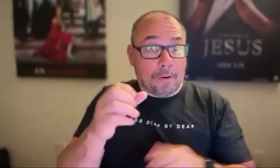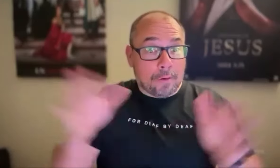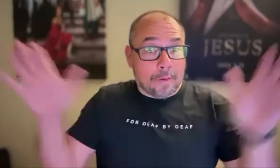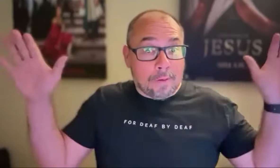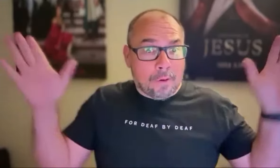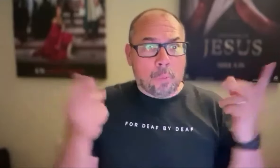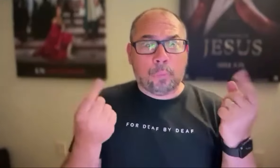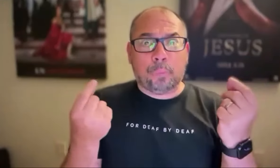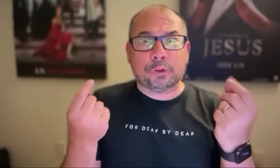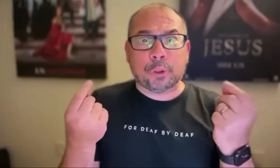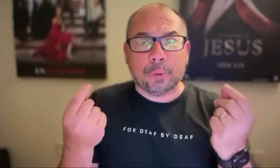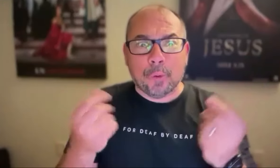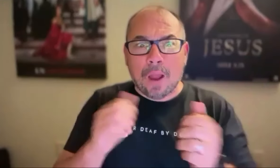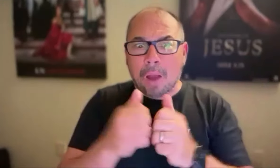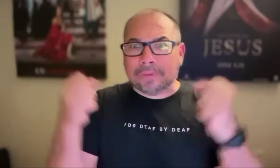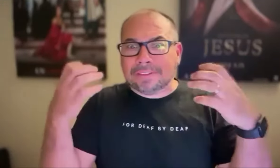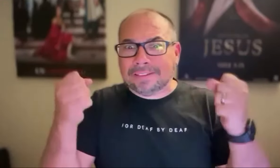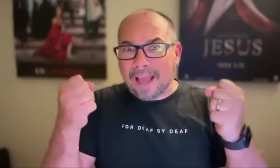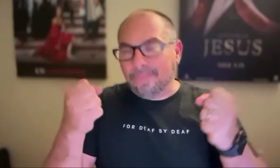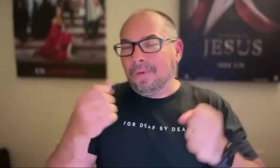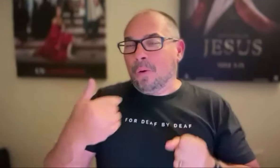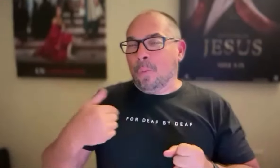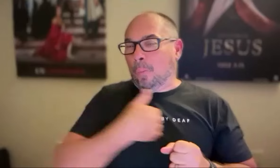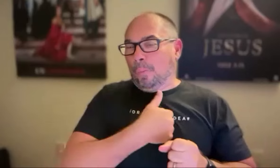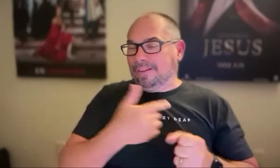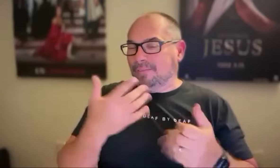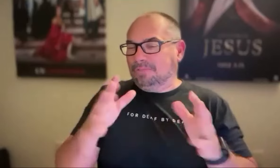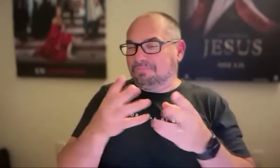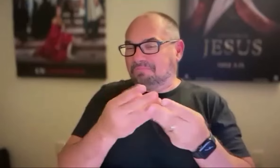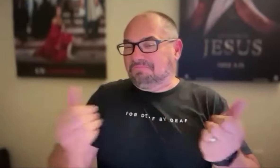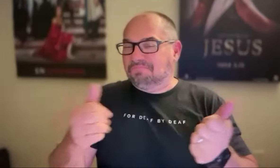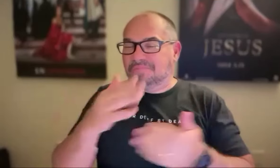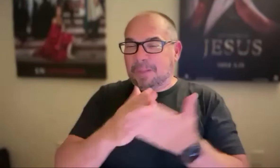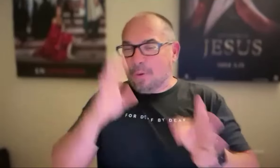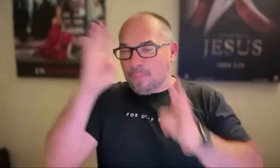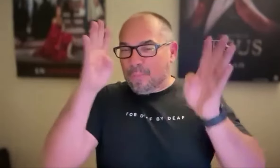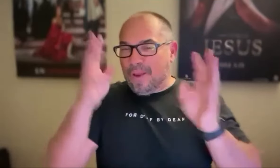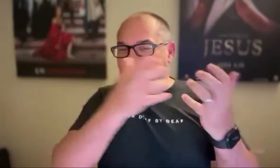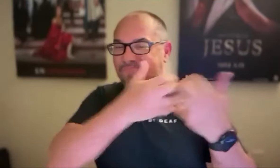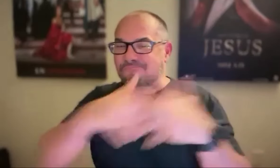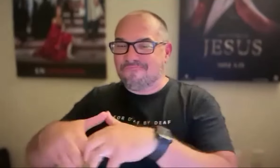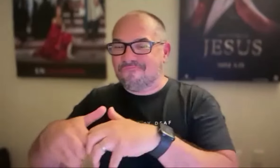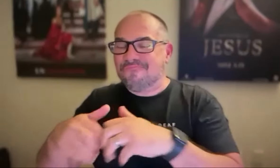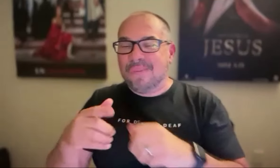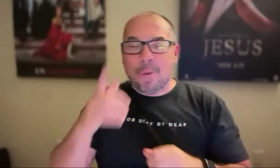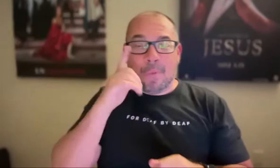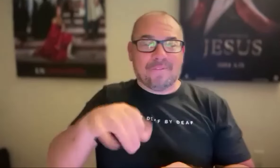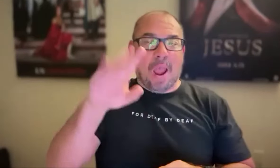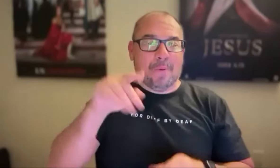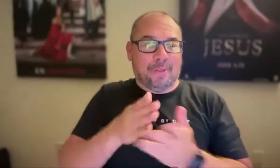cross and the sayings that were, that he, the words that he spoke on the cross, and you'll have to see the movie to